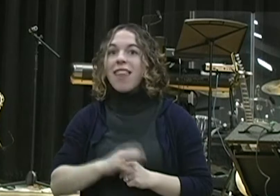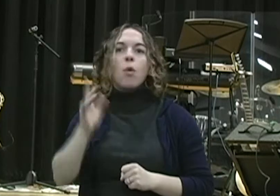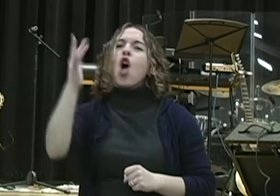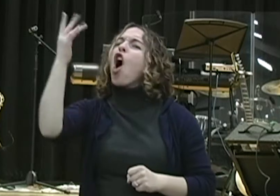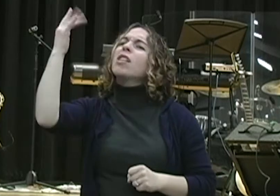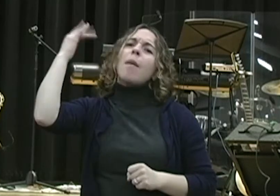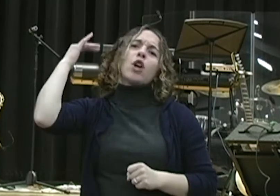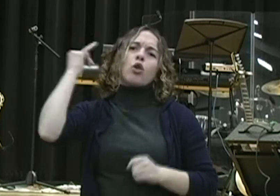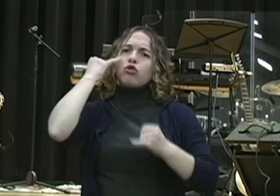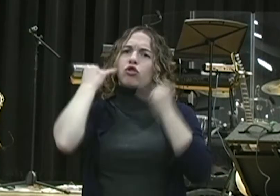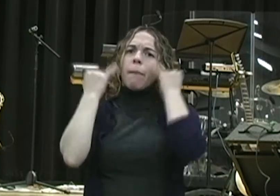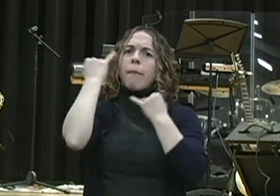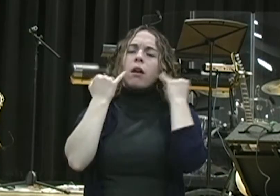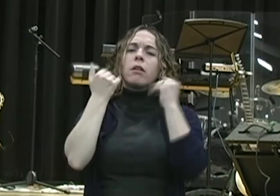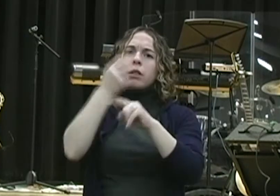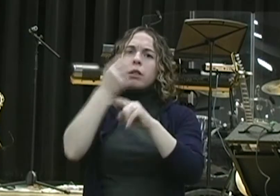How many people know we should be moved by the scriptures?